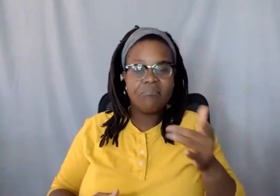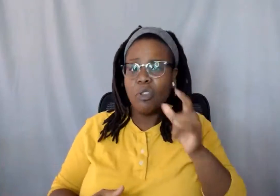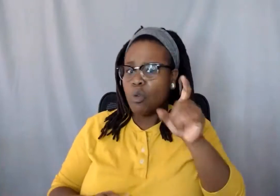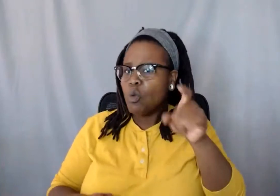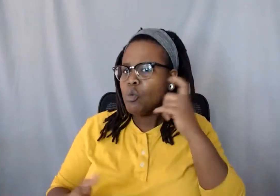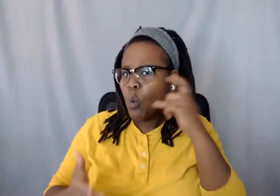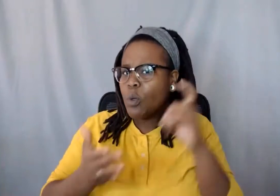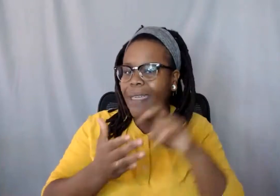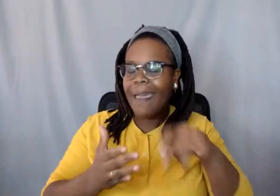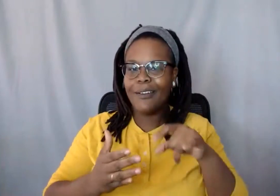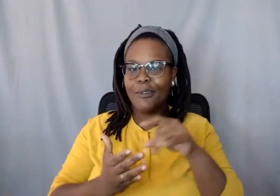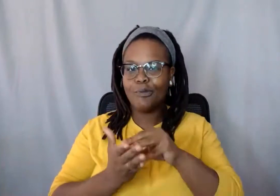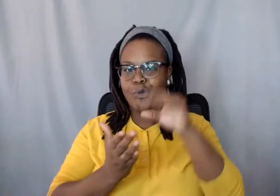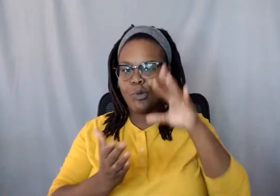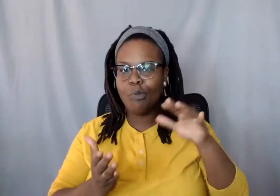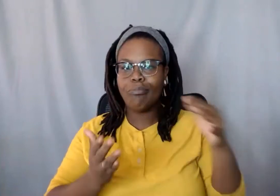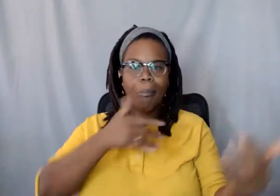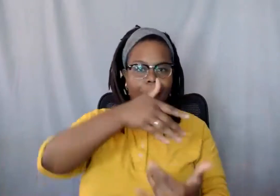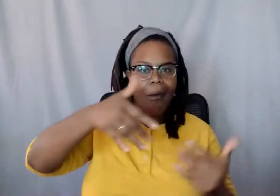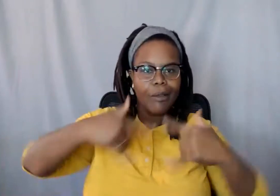body, and their perspective on different things.